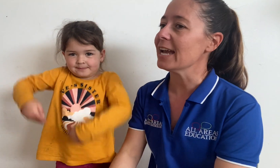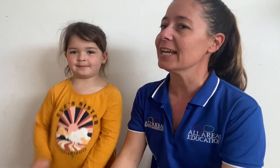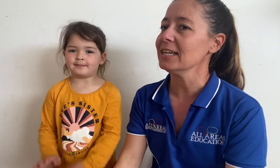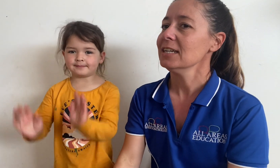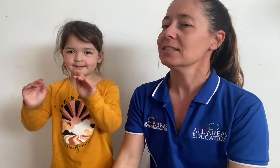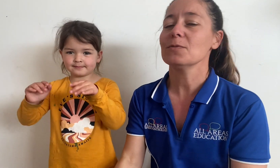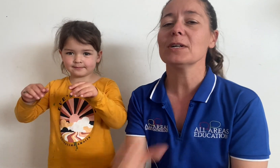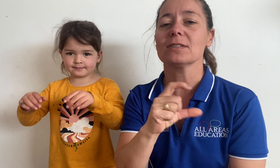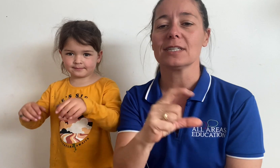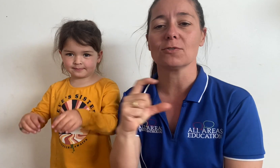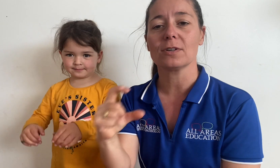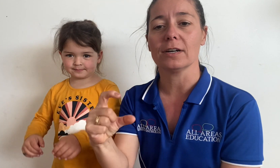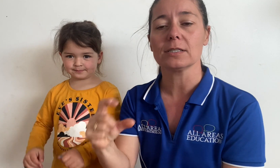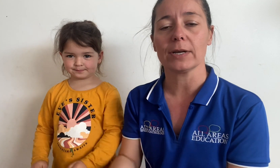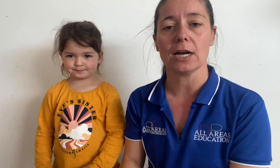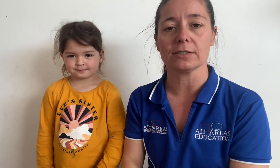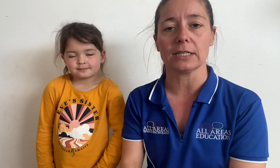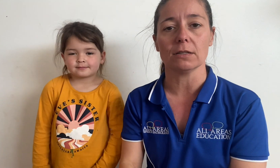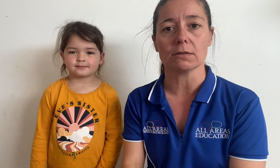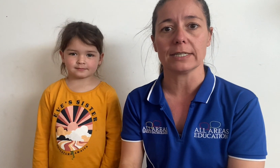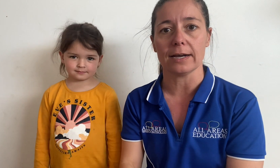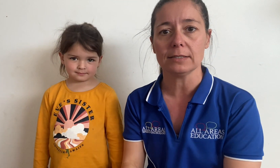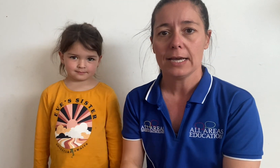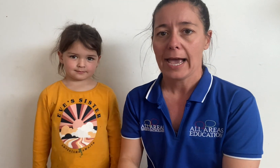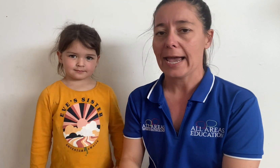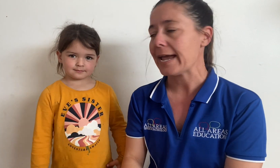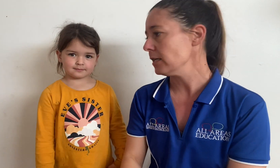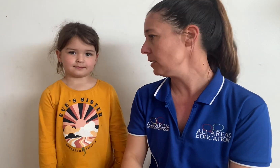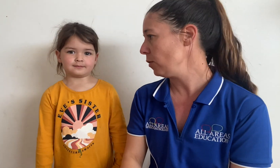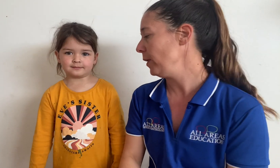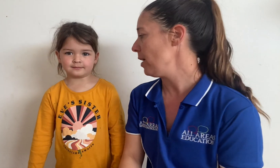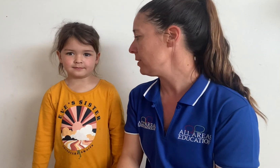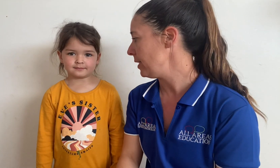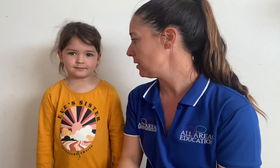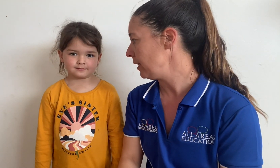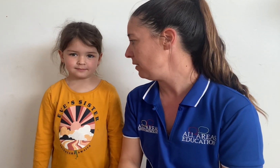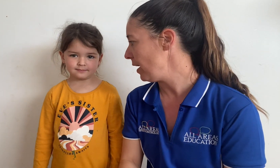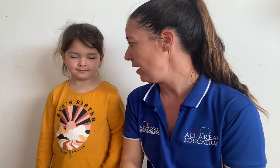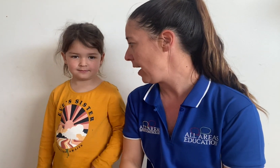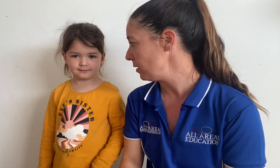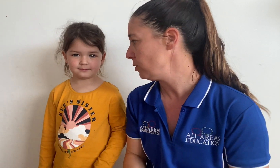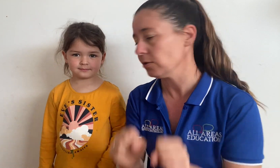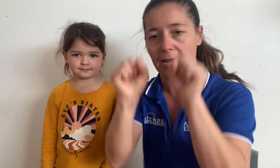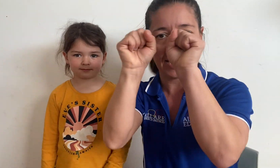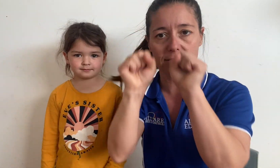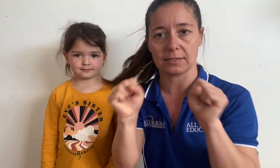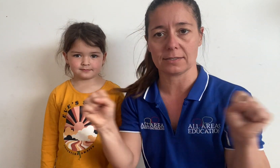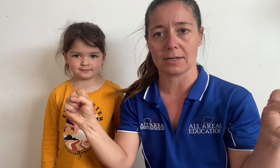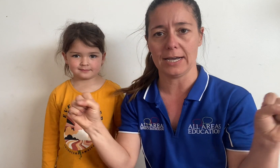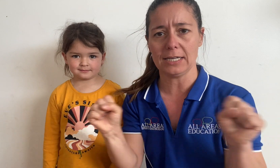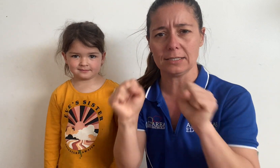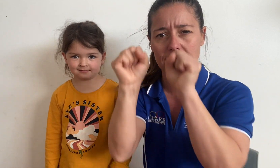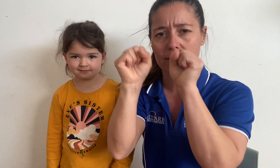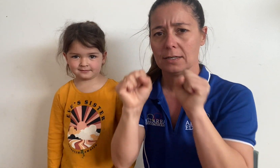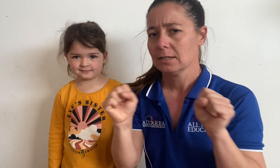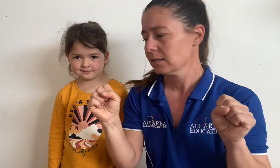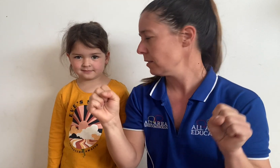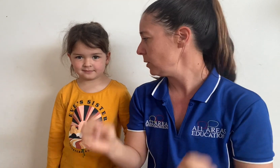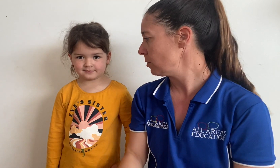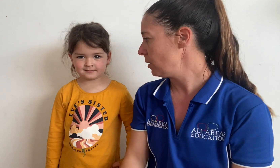so we're on the central coast we're currently in lockdown and we are allowed to leave our house to exercise so what sort of